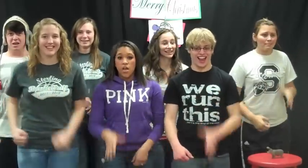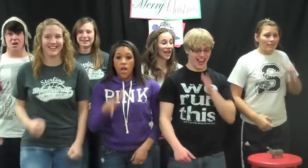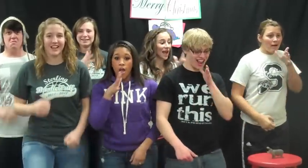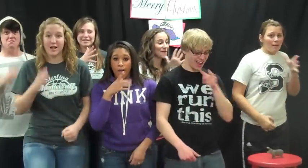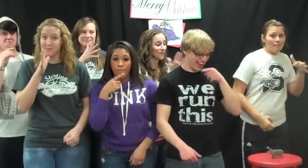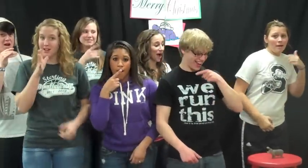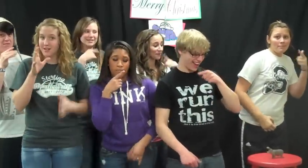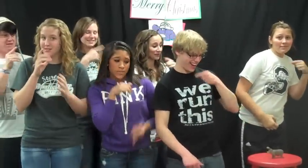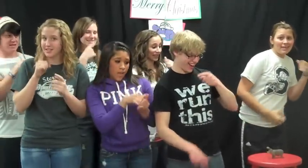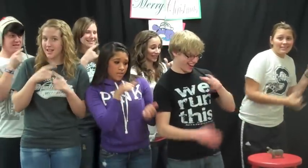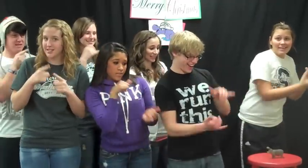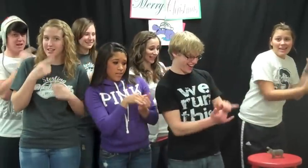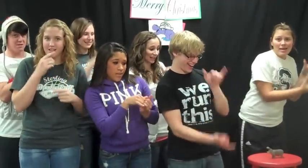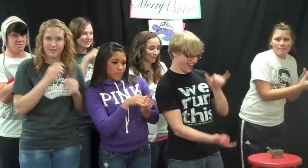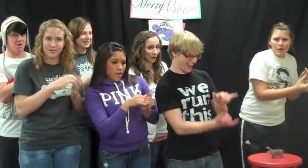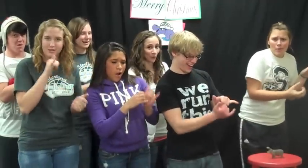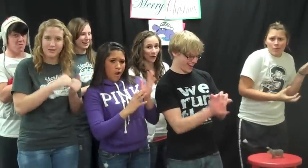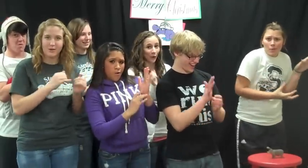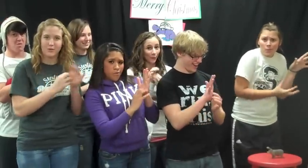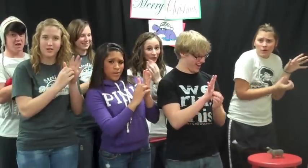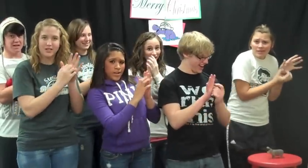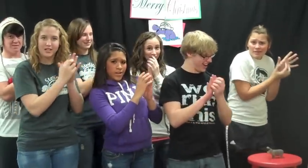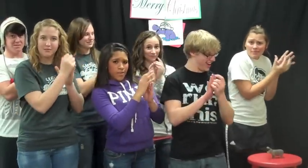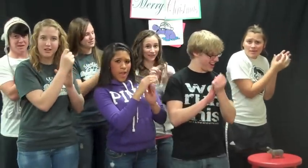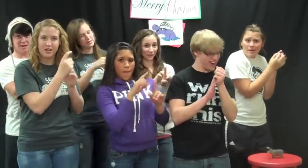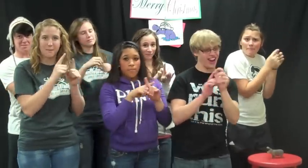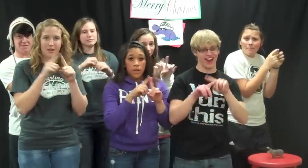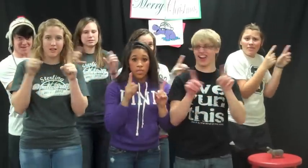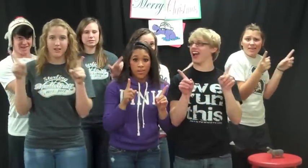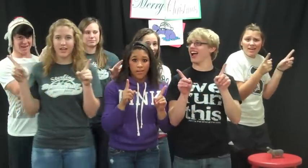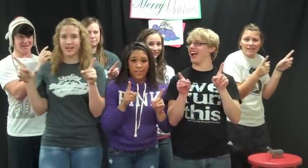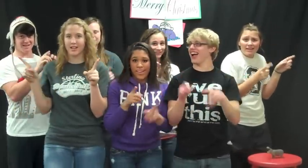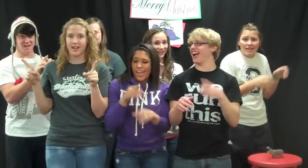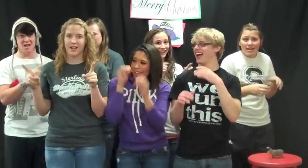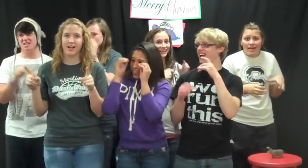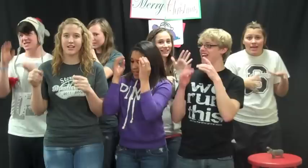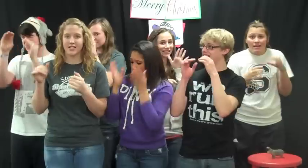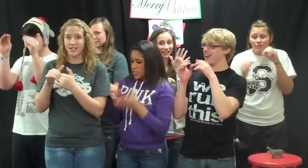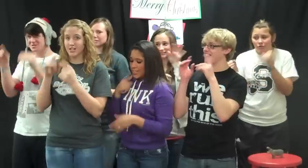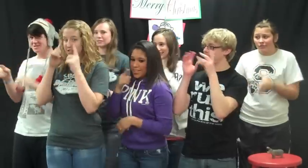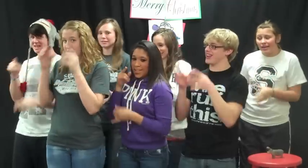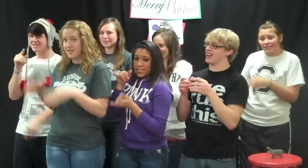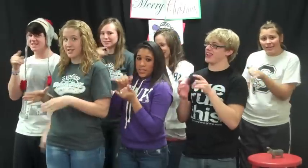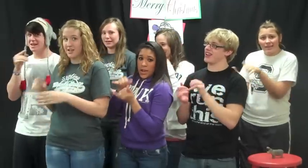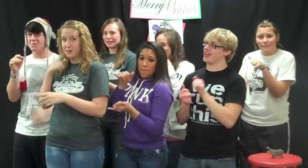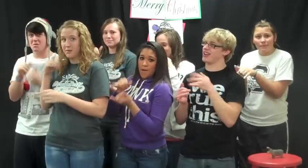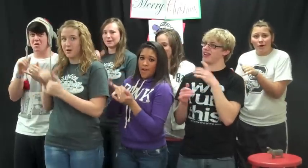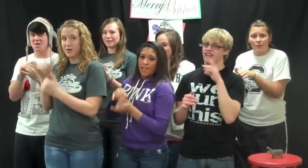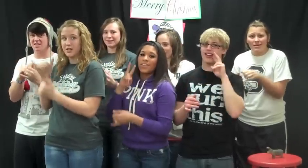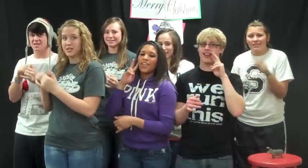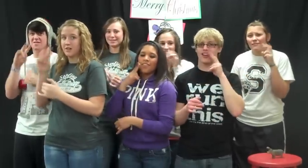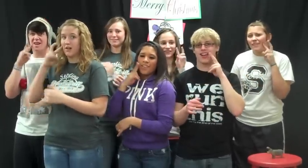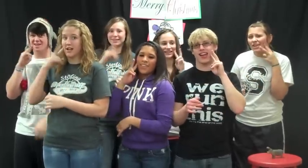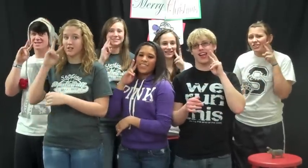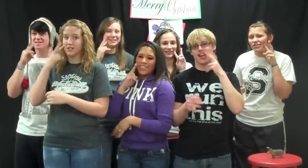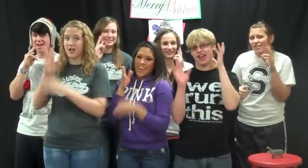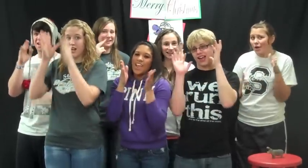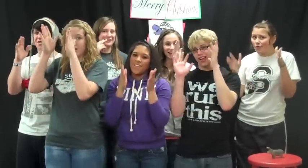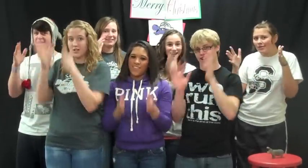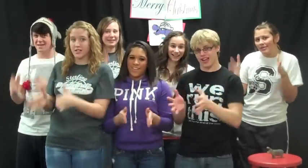Mom says a hippo would eat me up, then teacher says a hippo is a vegetarian.